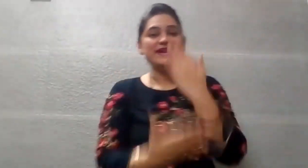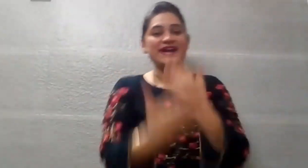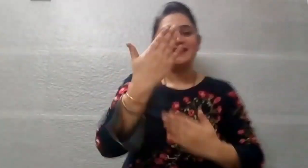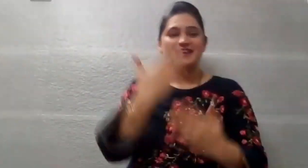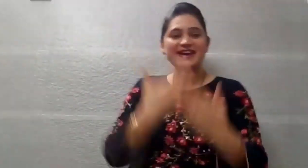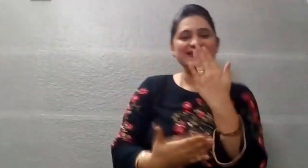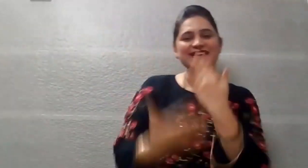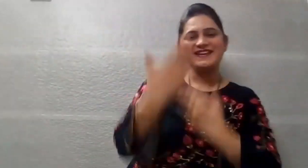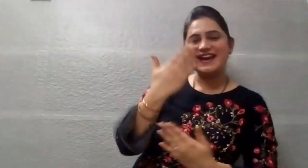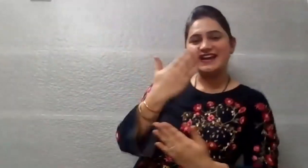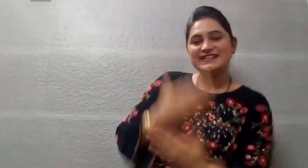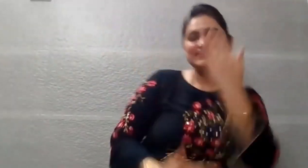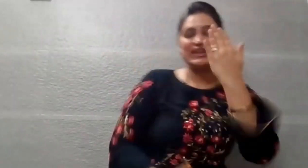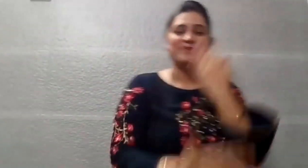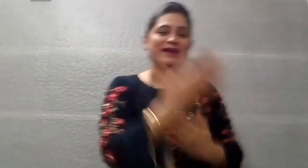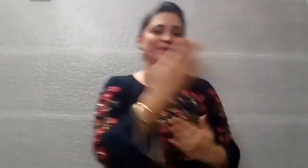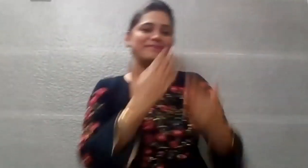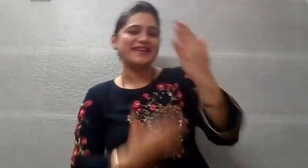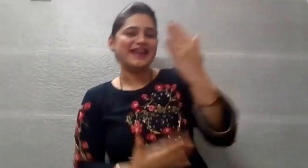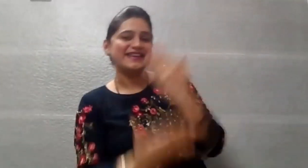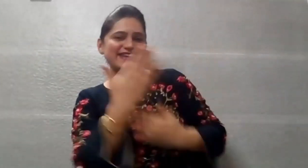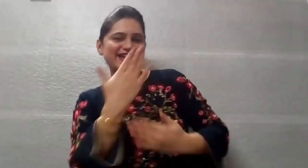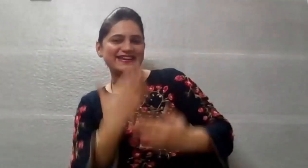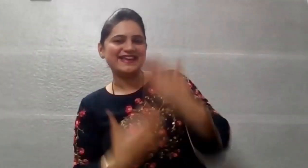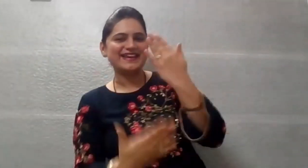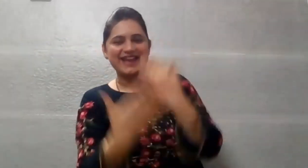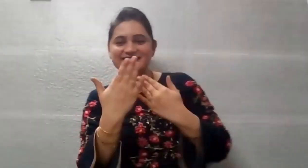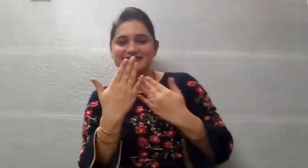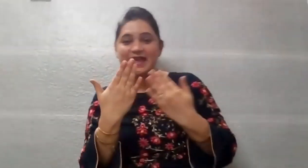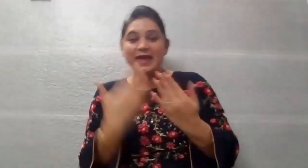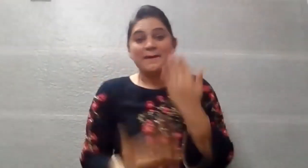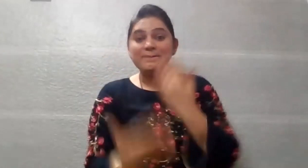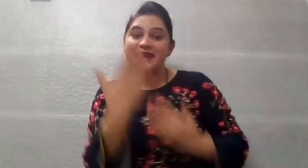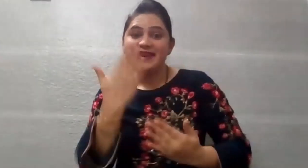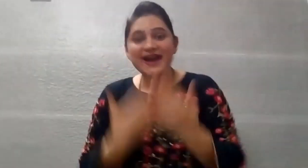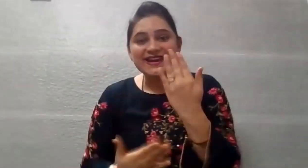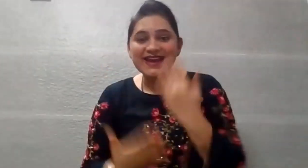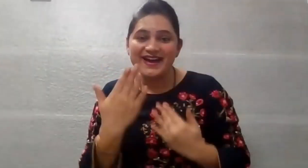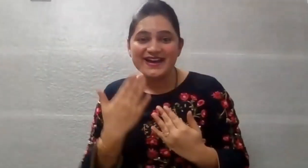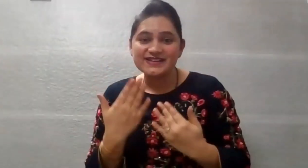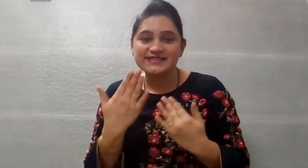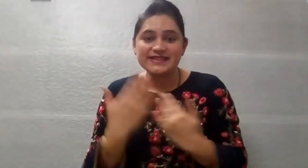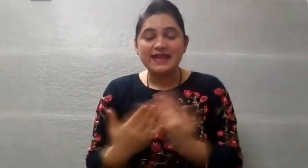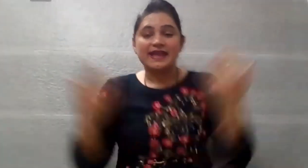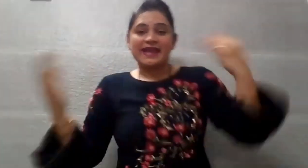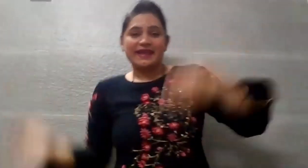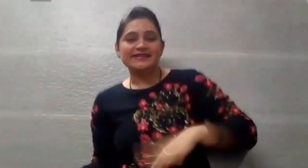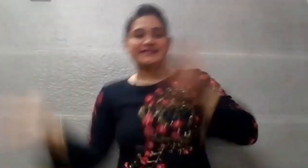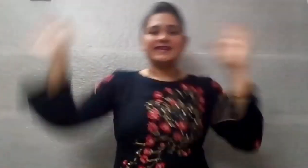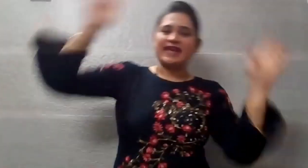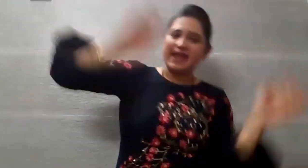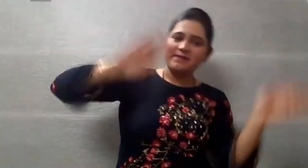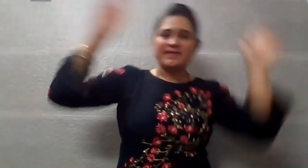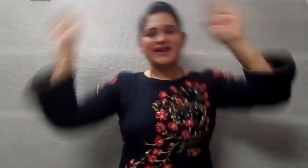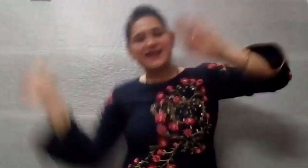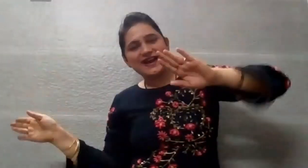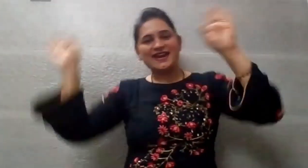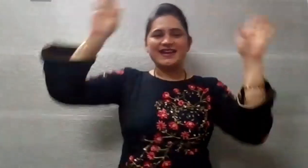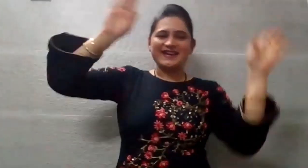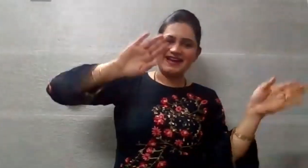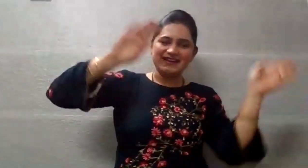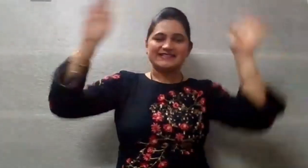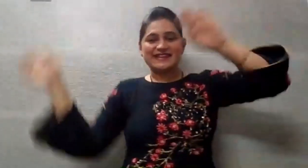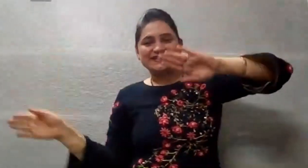Yum-yum Bananananas. Yum-yum Bananananas. Bananas. Bananas. It's the N